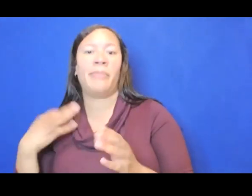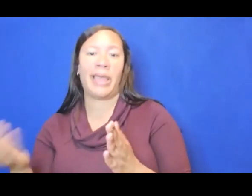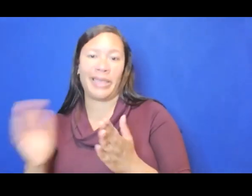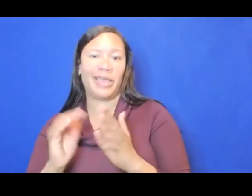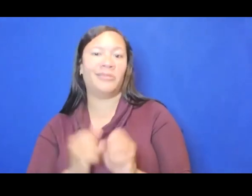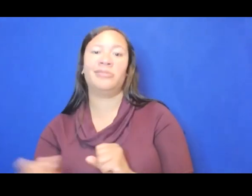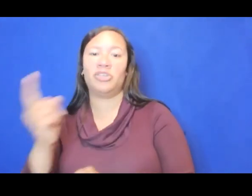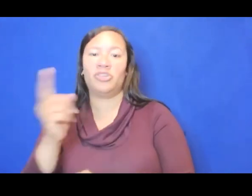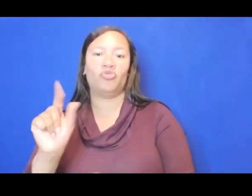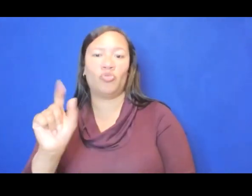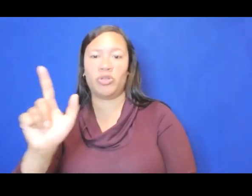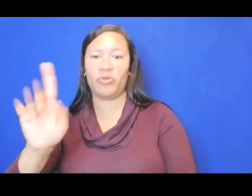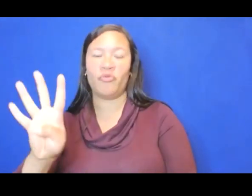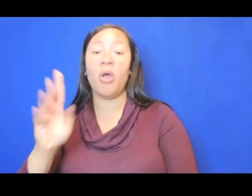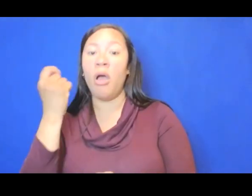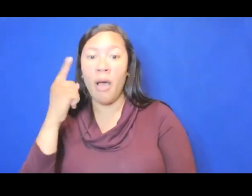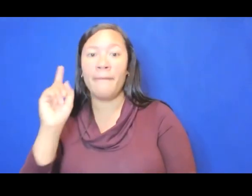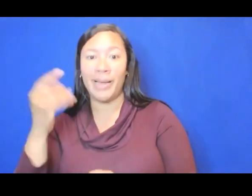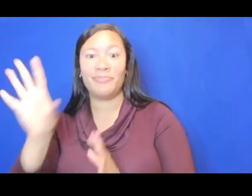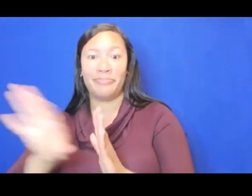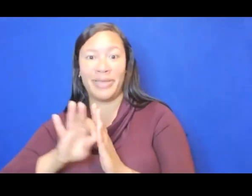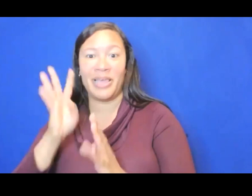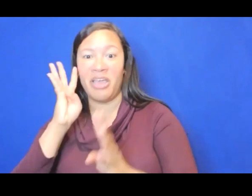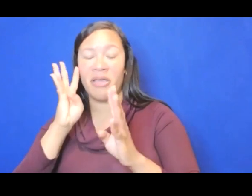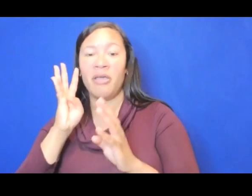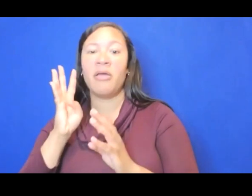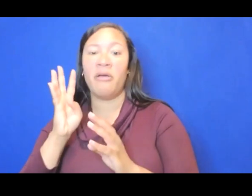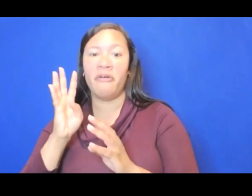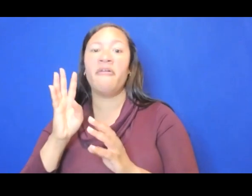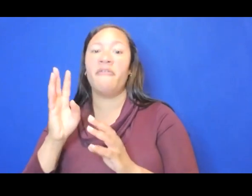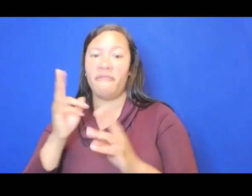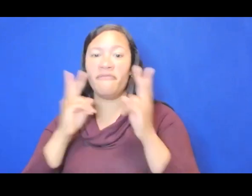2024 with a visual arts project or a moving image project.